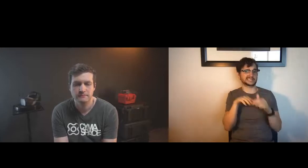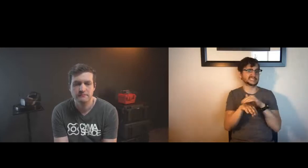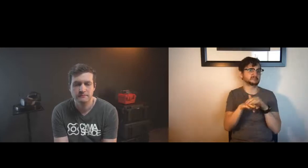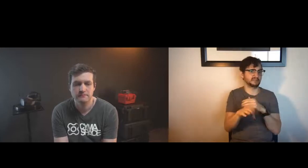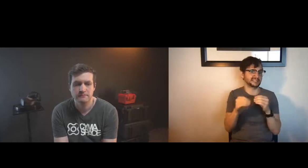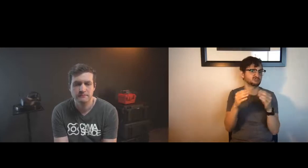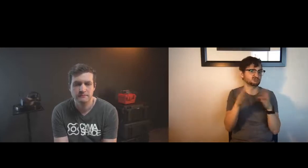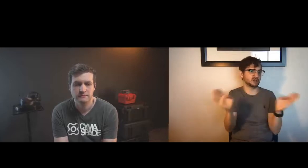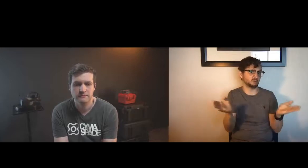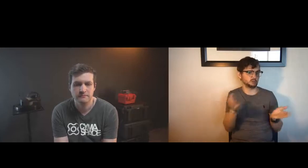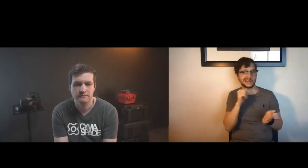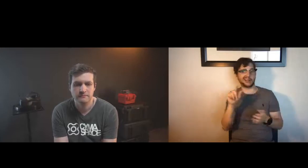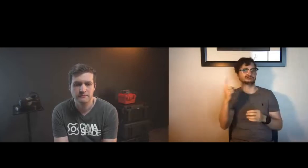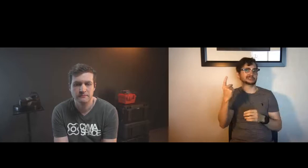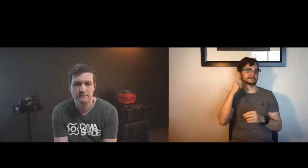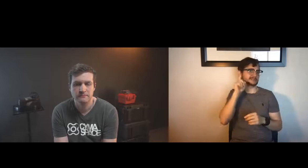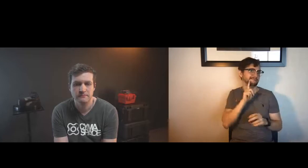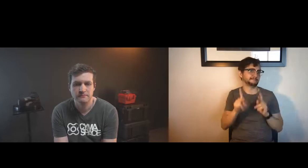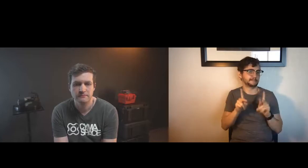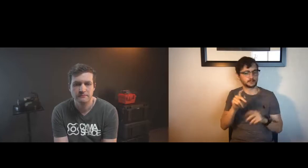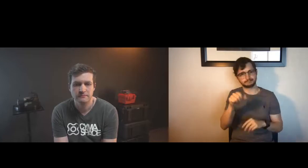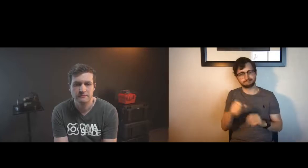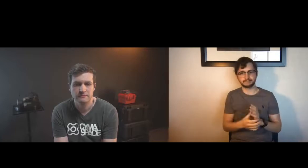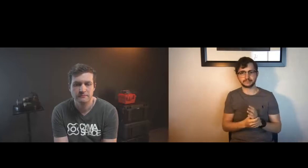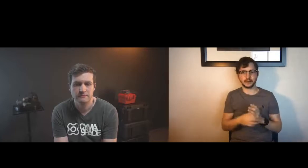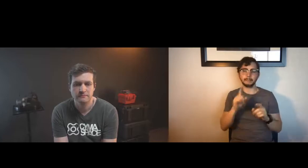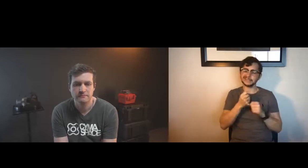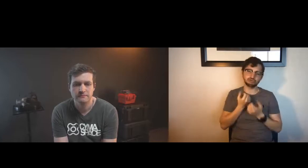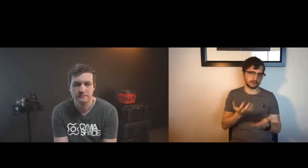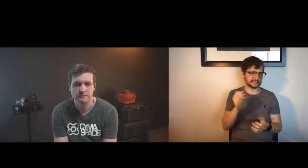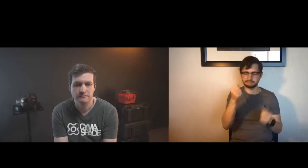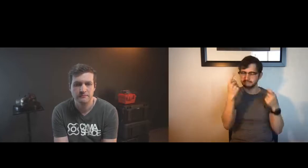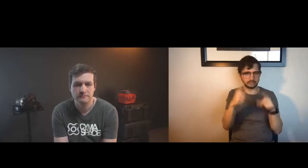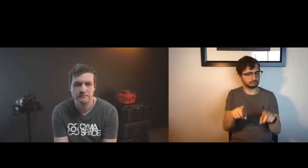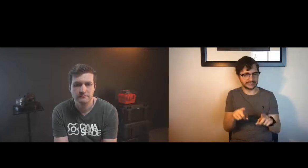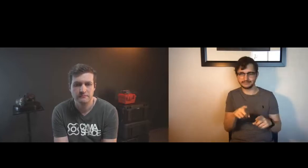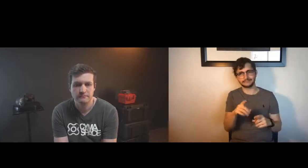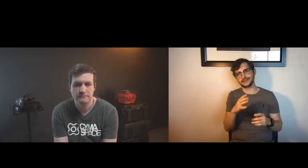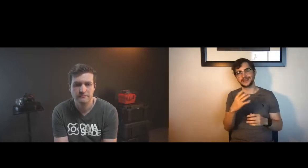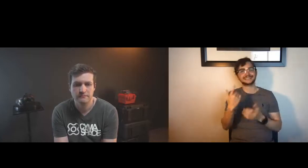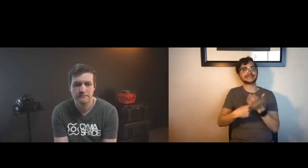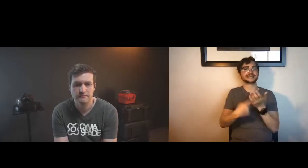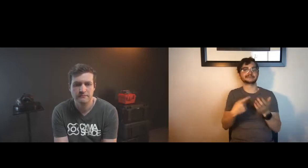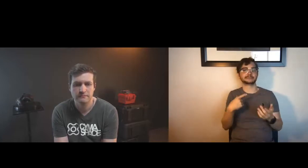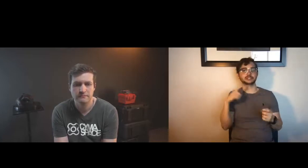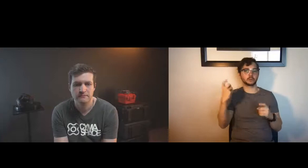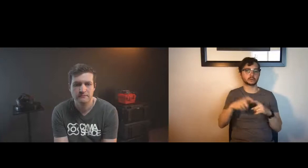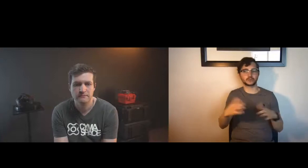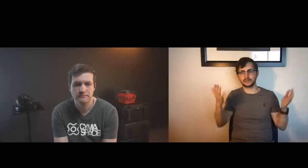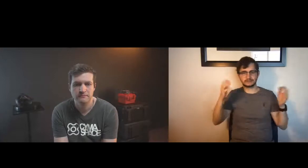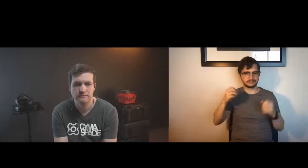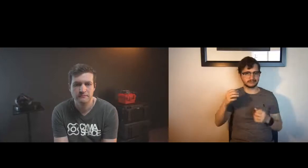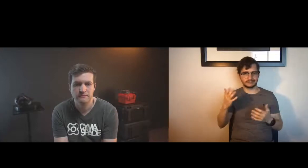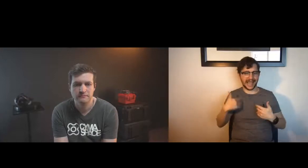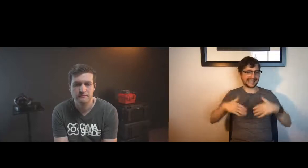really am still looking forward to where this leads in terms of accessibility in general not just for deaf people but on the point of